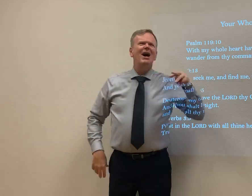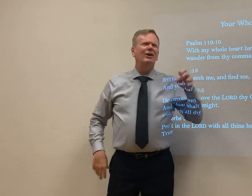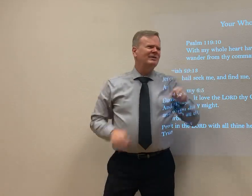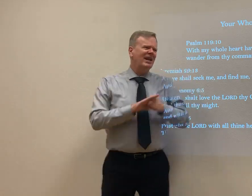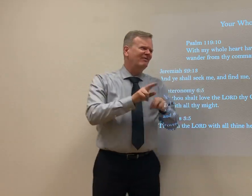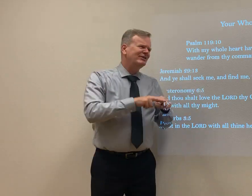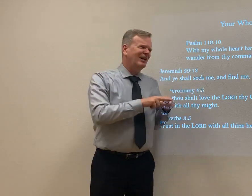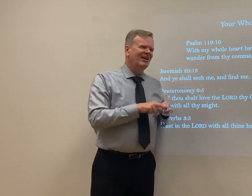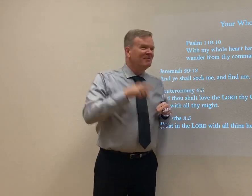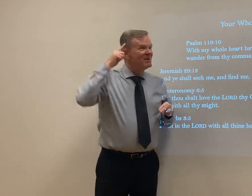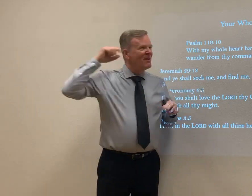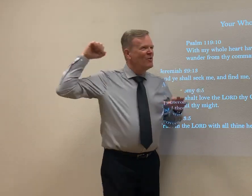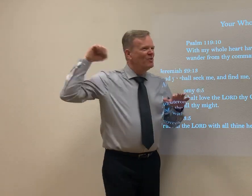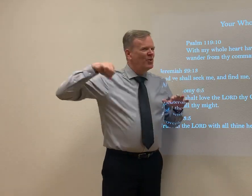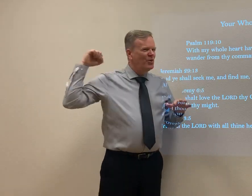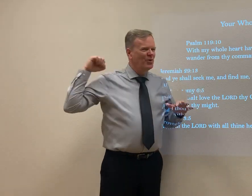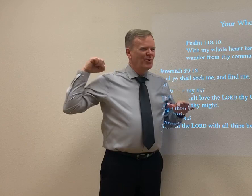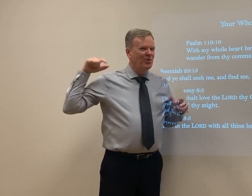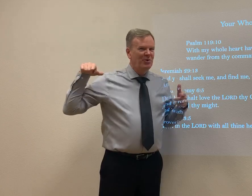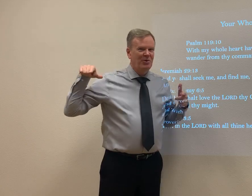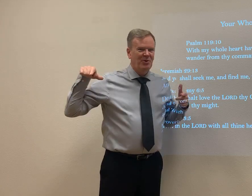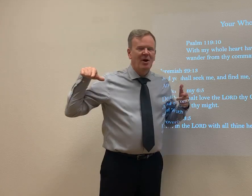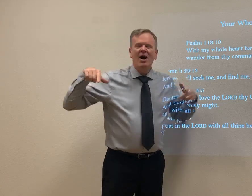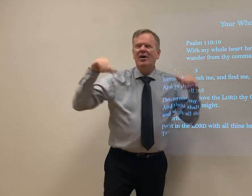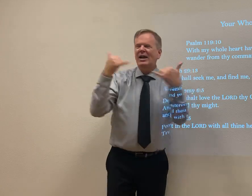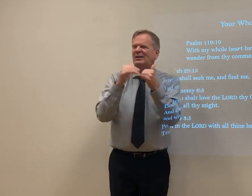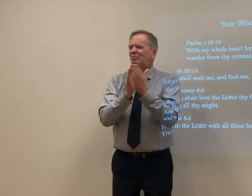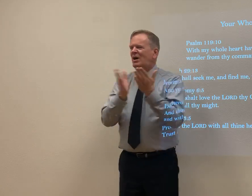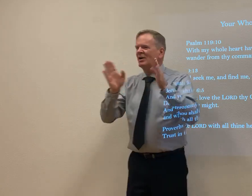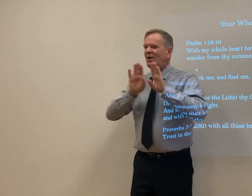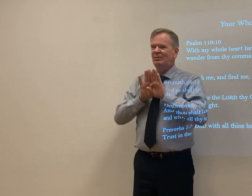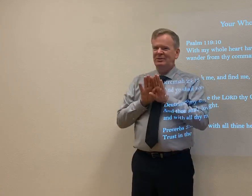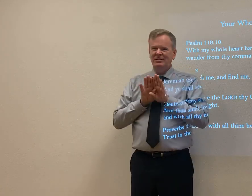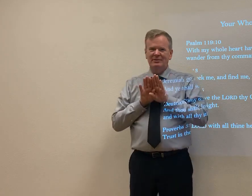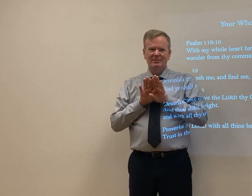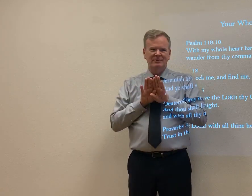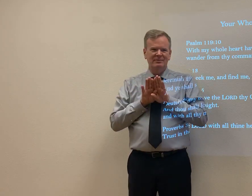I like bad news as far as not enough chairs. That's a good set of bad news. Let's go ahead and pray in closing.